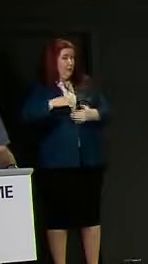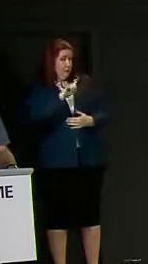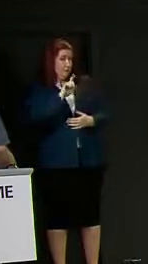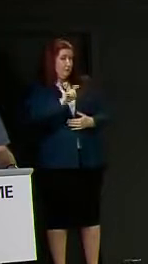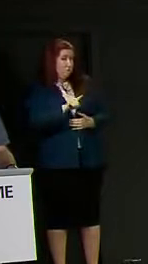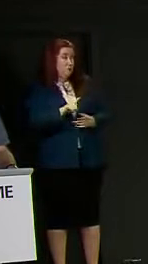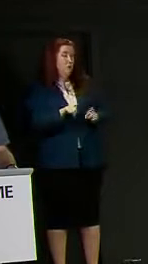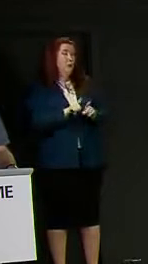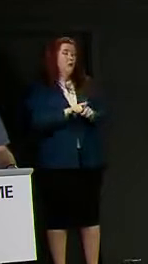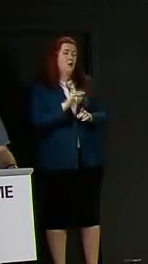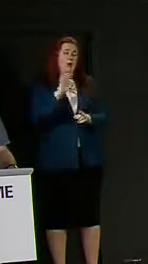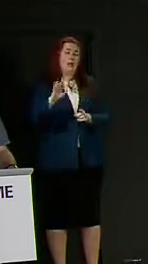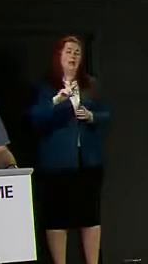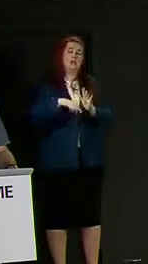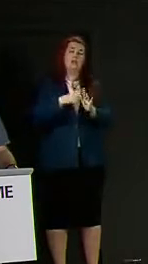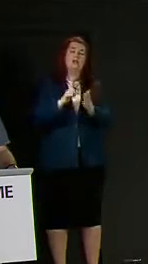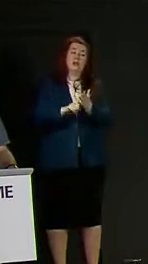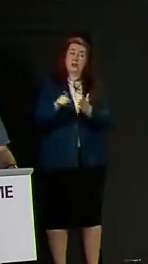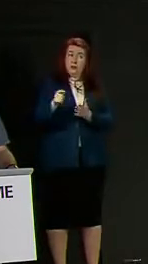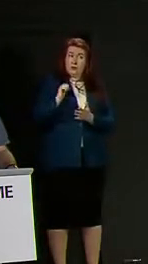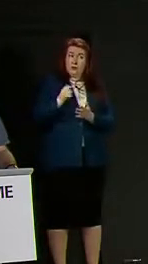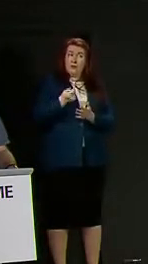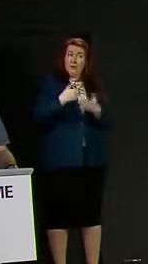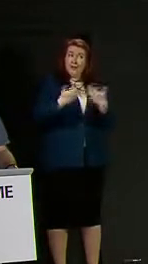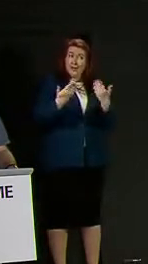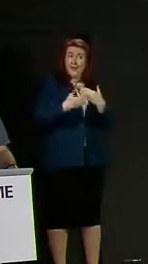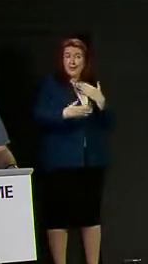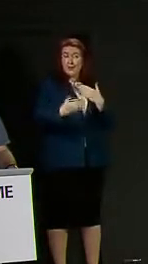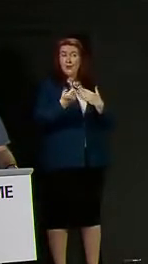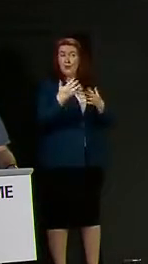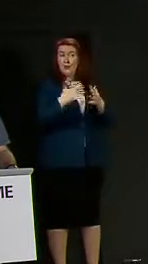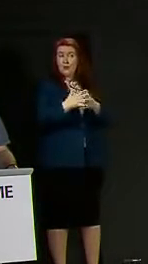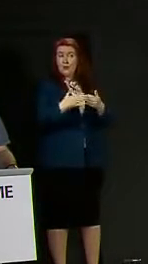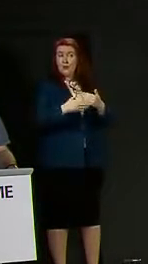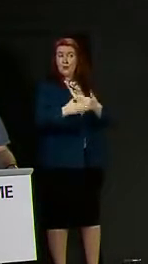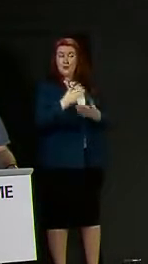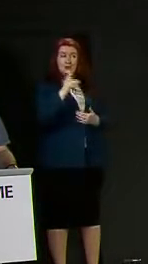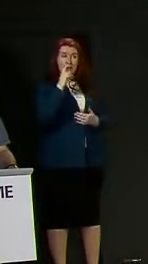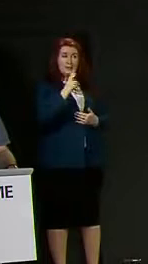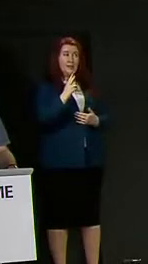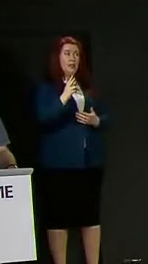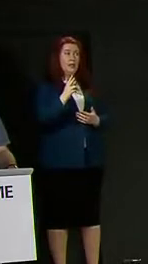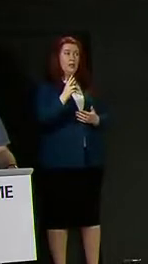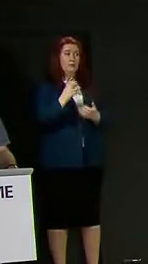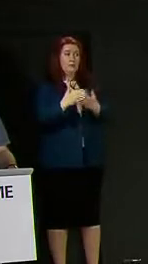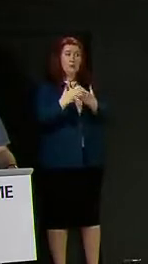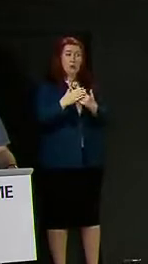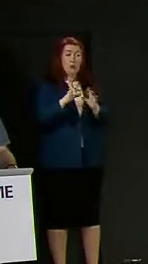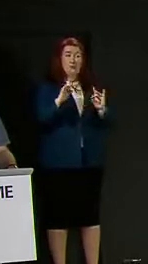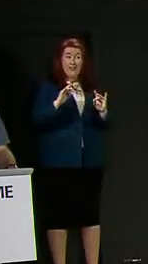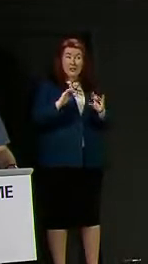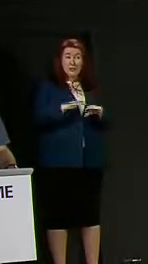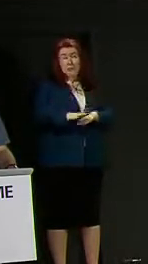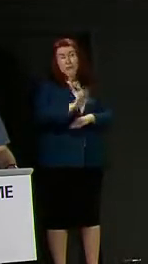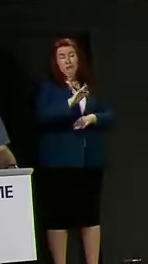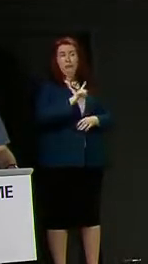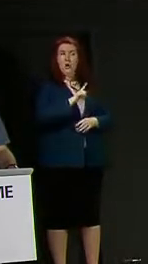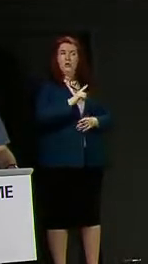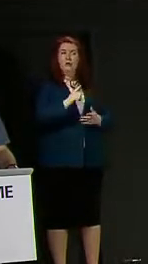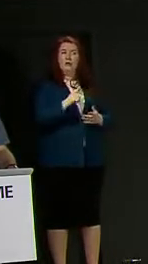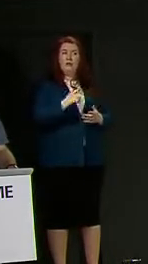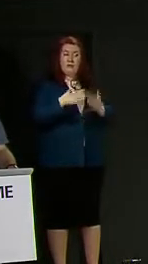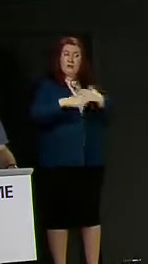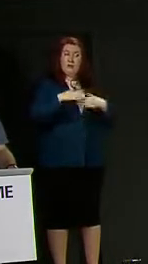you expect over perhaps the next days or weeks to see a sort of spike in infections as a result of people's behaviour this weekend